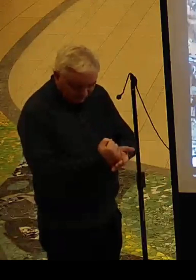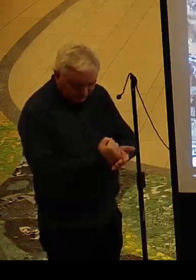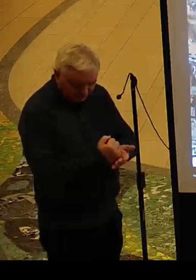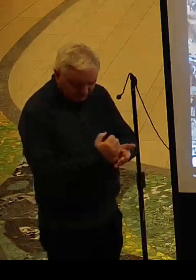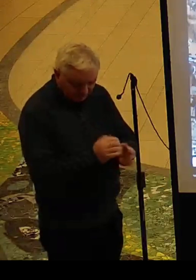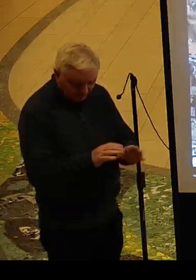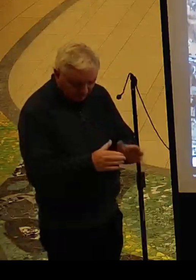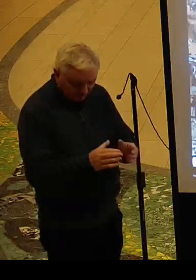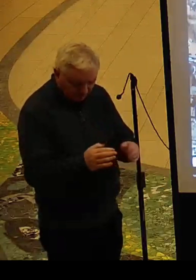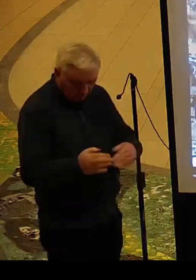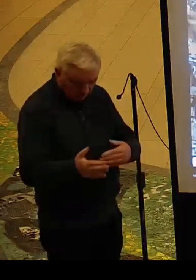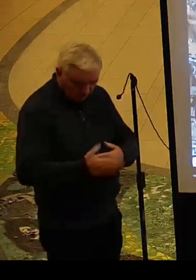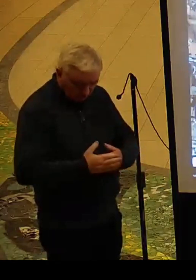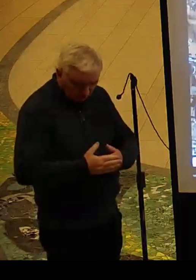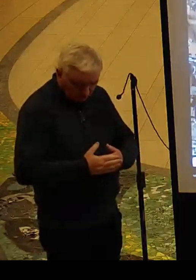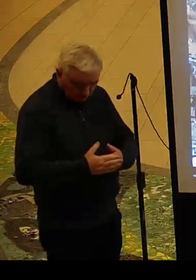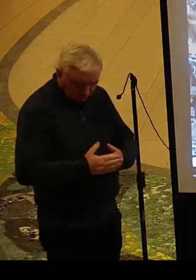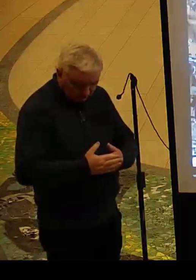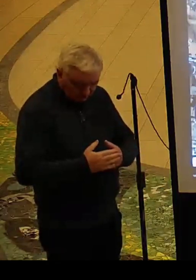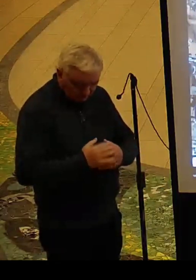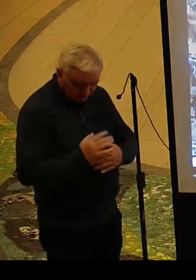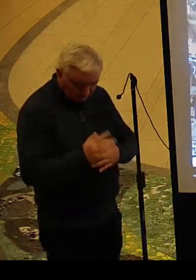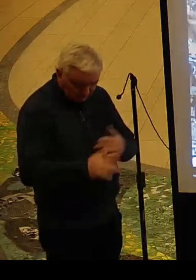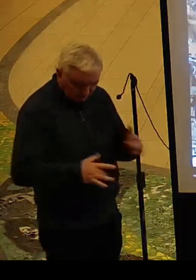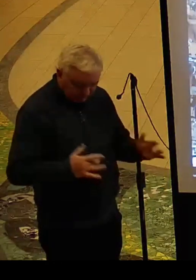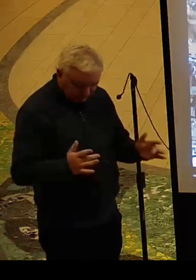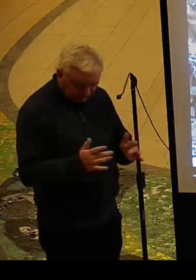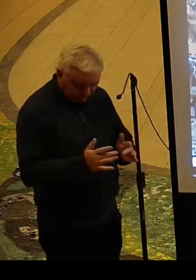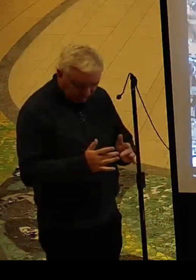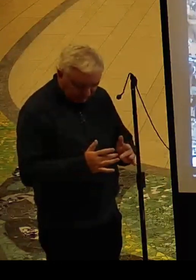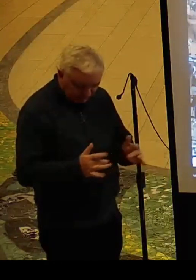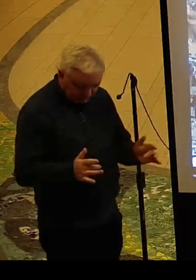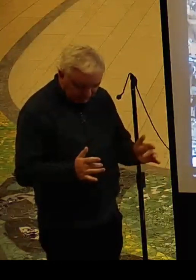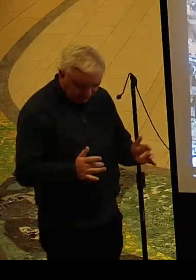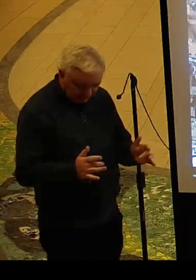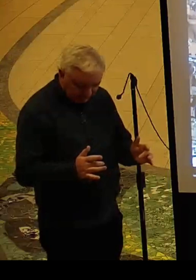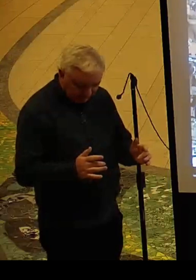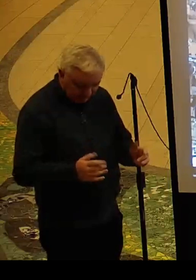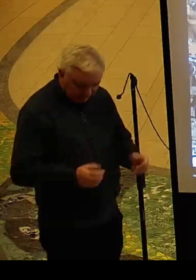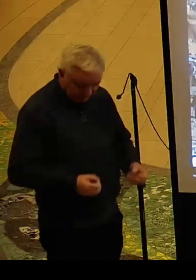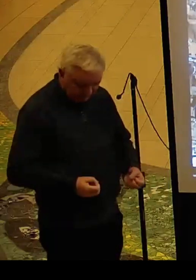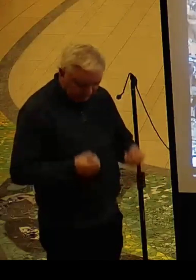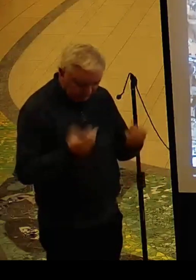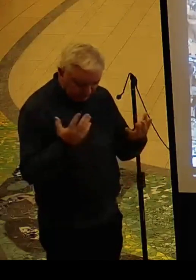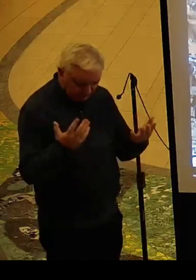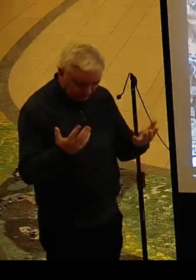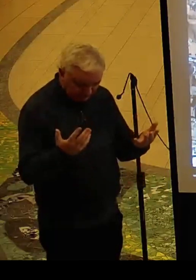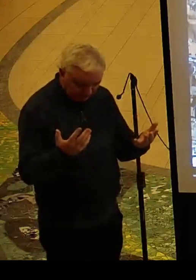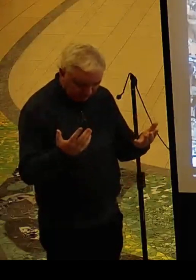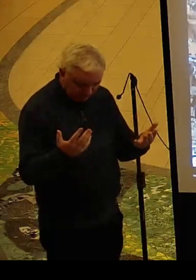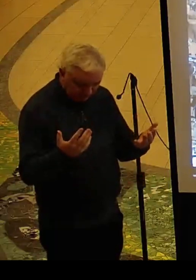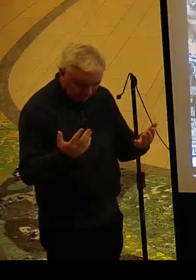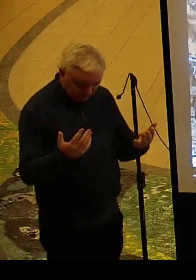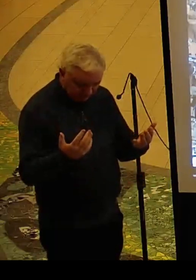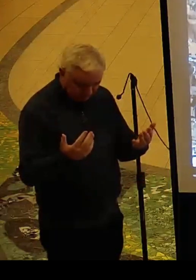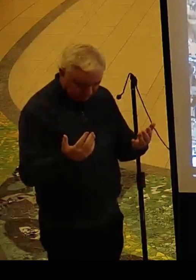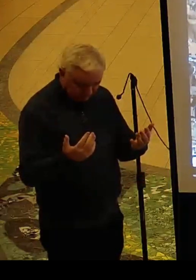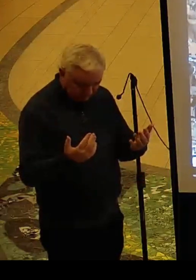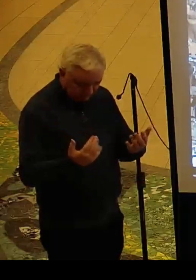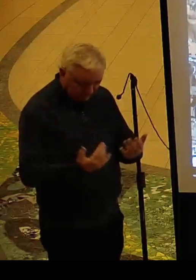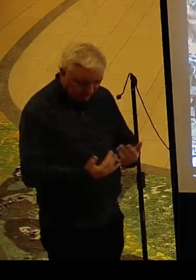Banks are closed. The internet is suspended.